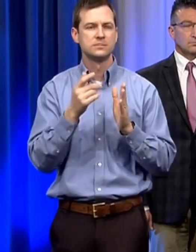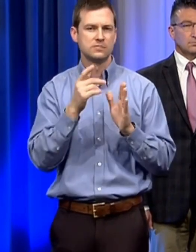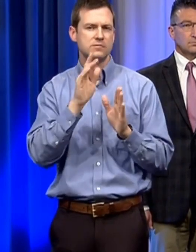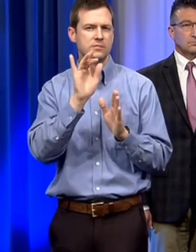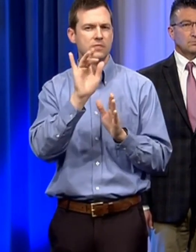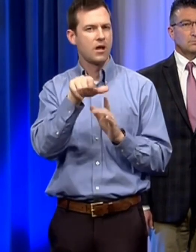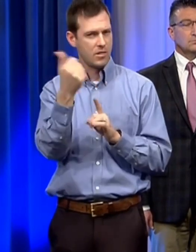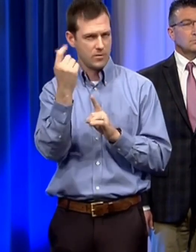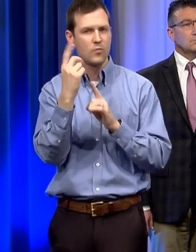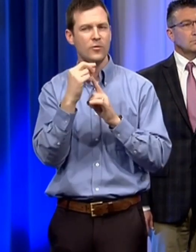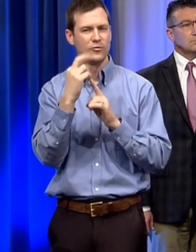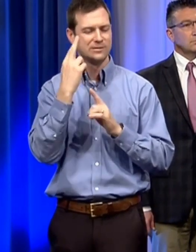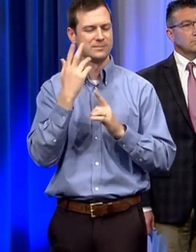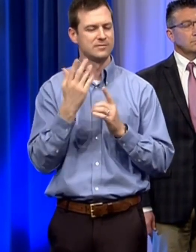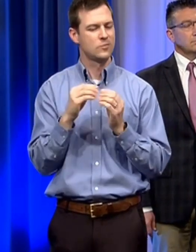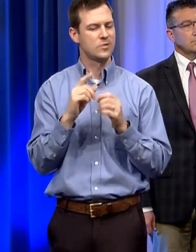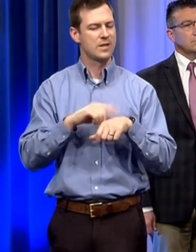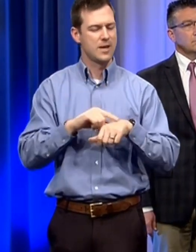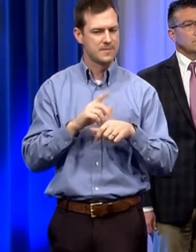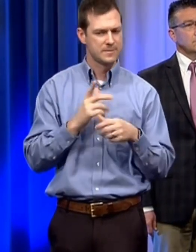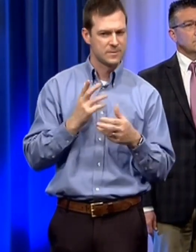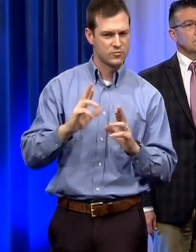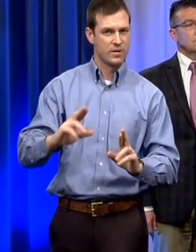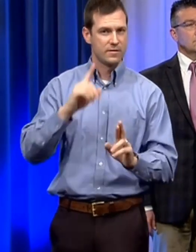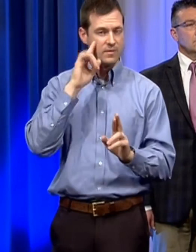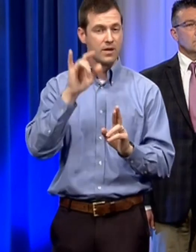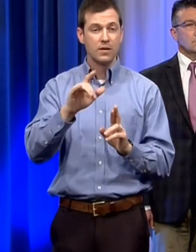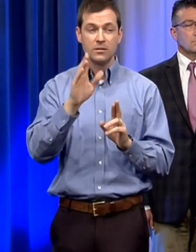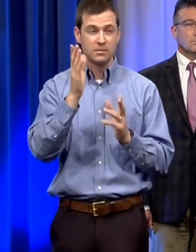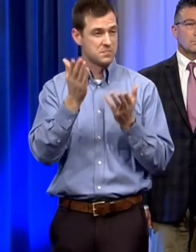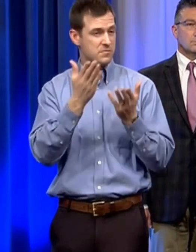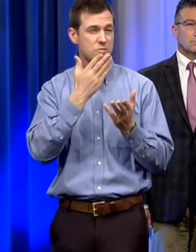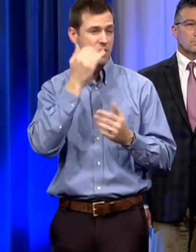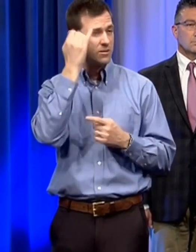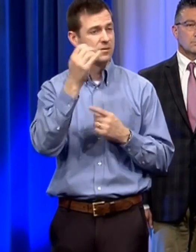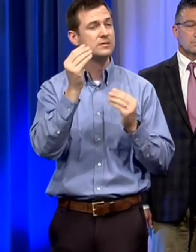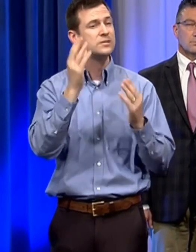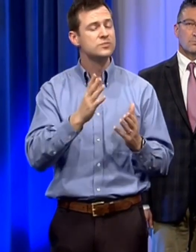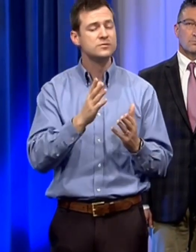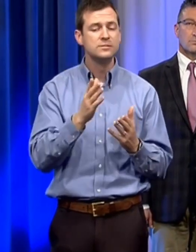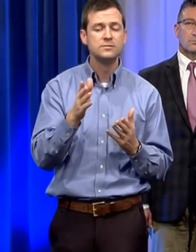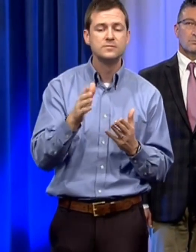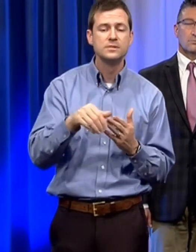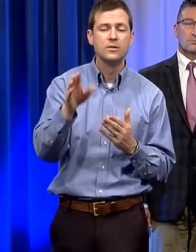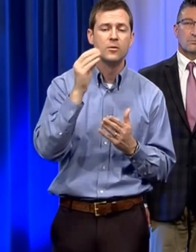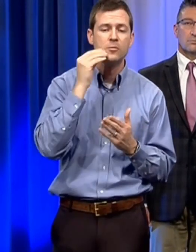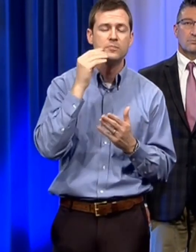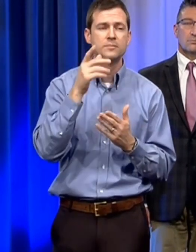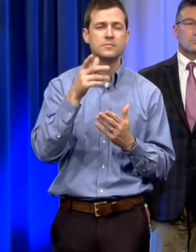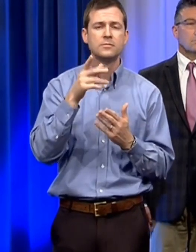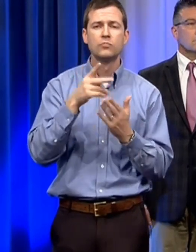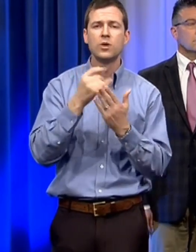that's another reason to give us some time to ramp this up so teachers may want to send some reading projects home they may want to send home some